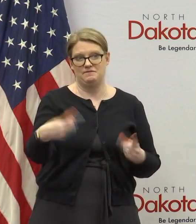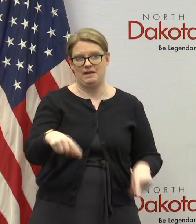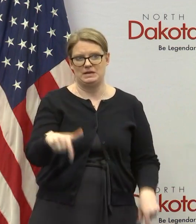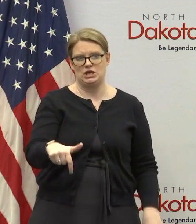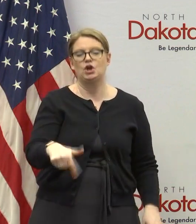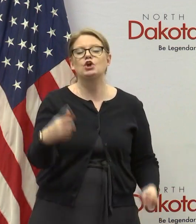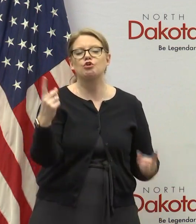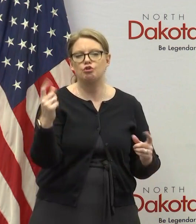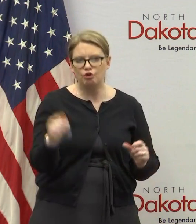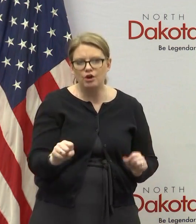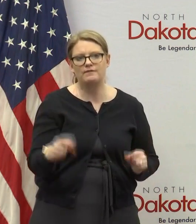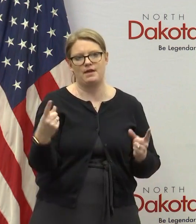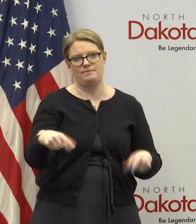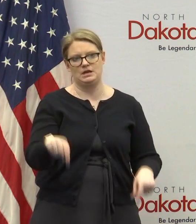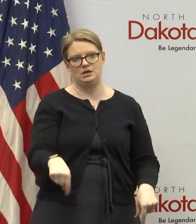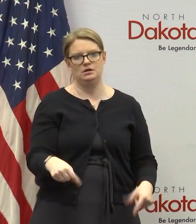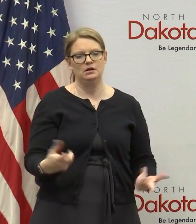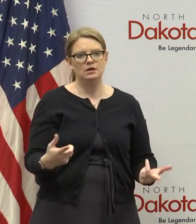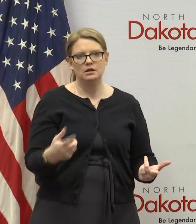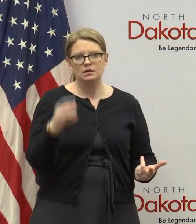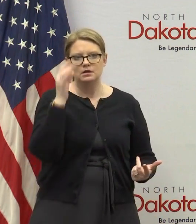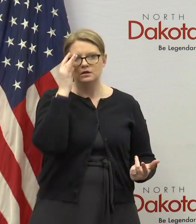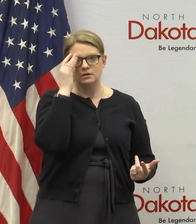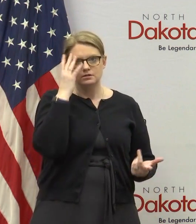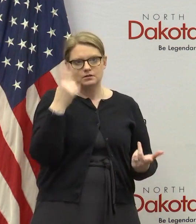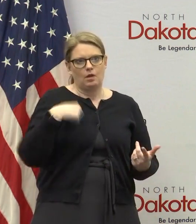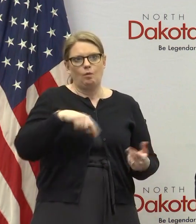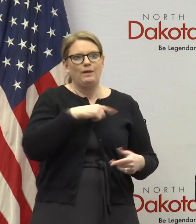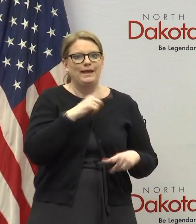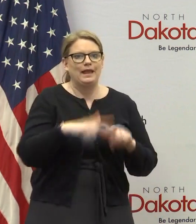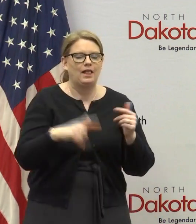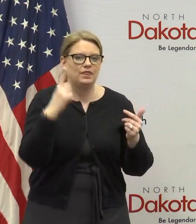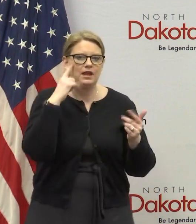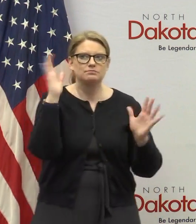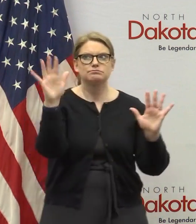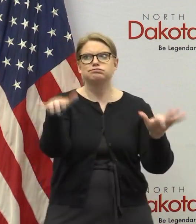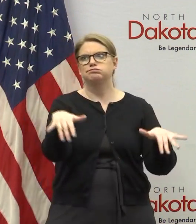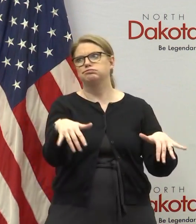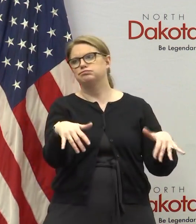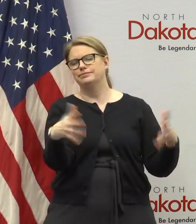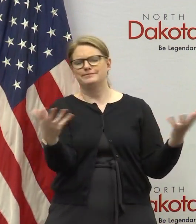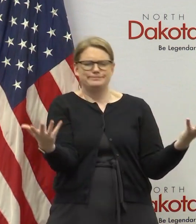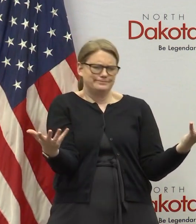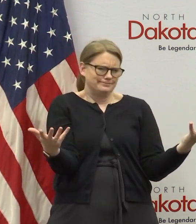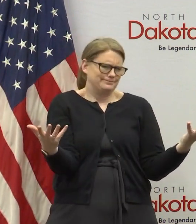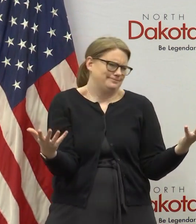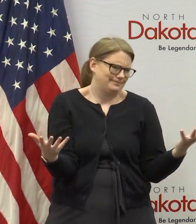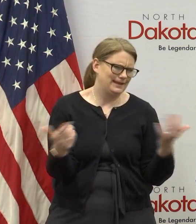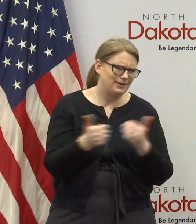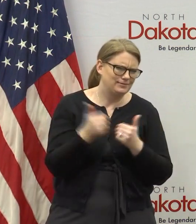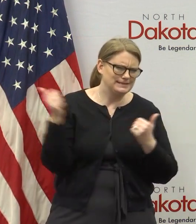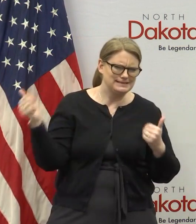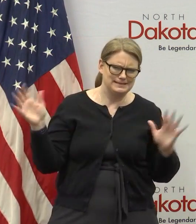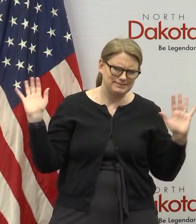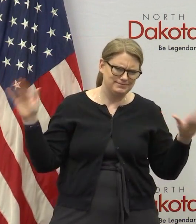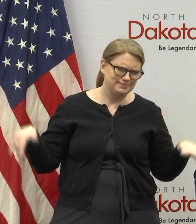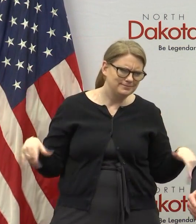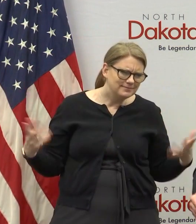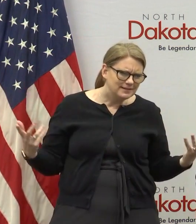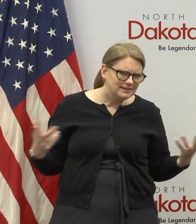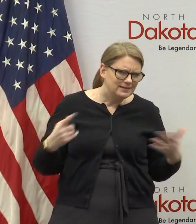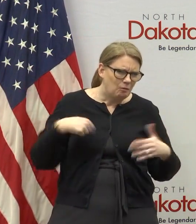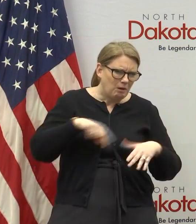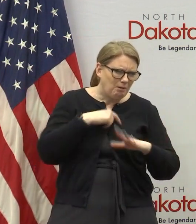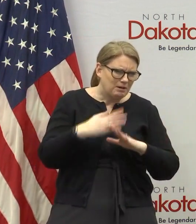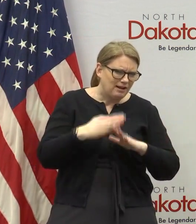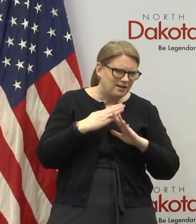we cannot live in some world where you know we're in denial that somehow the geography of distance um protects